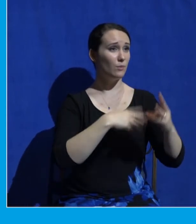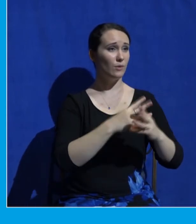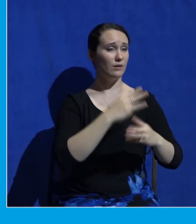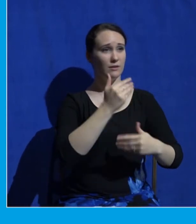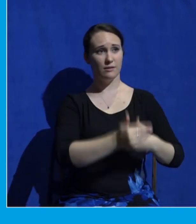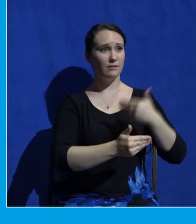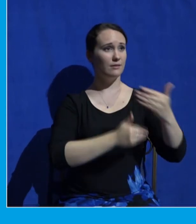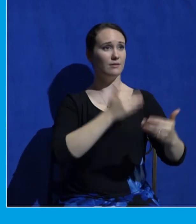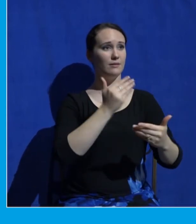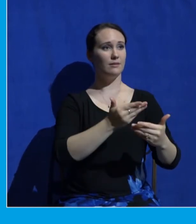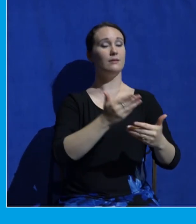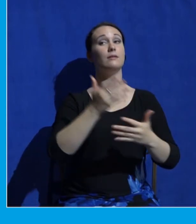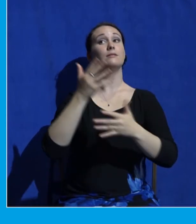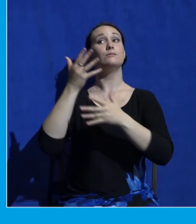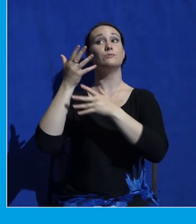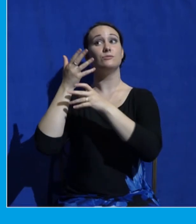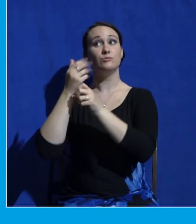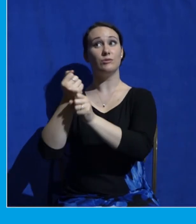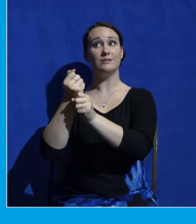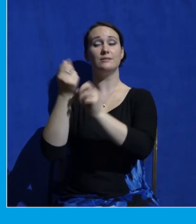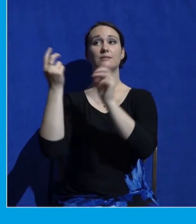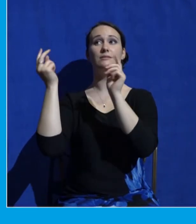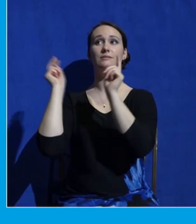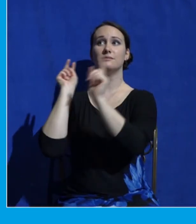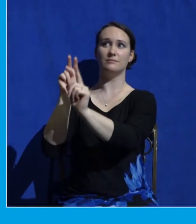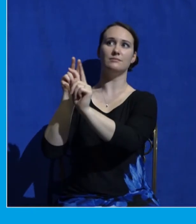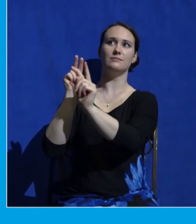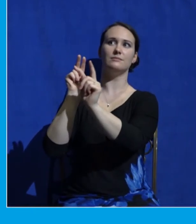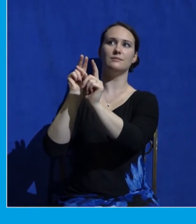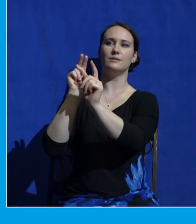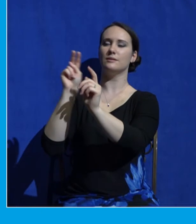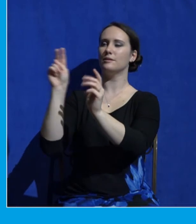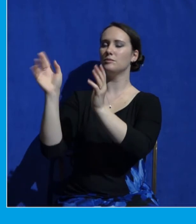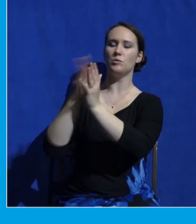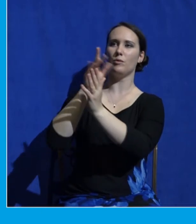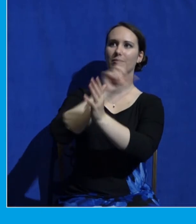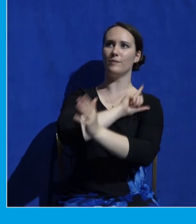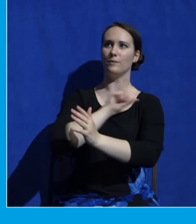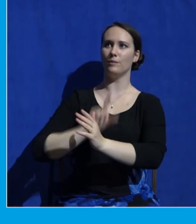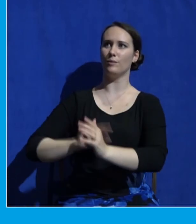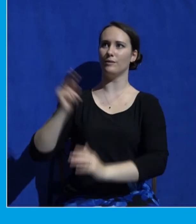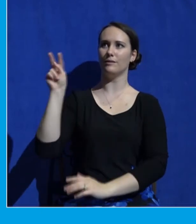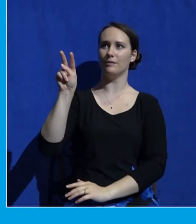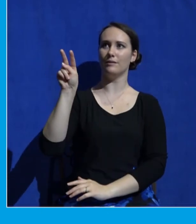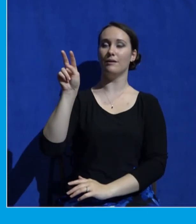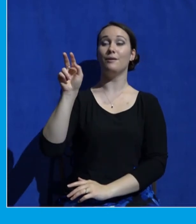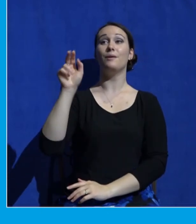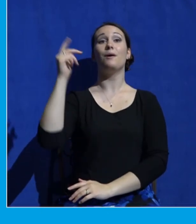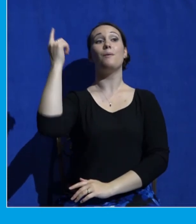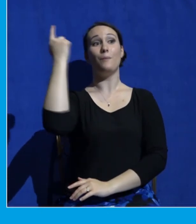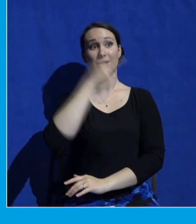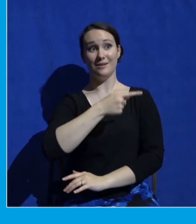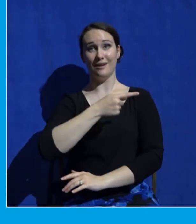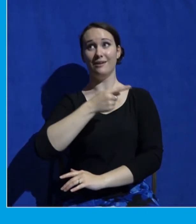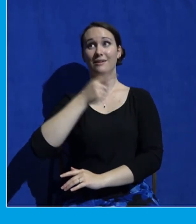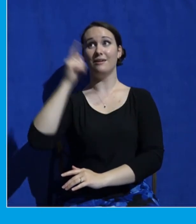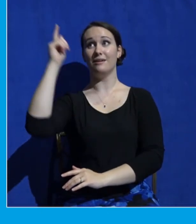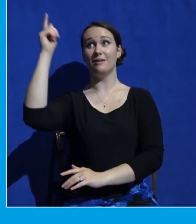who keep their eyes fixed on beholding the glory of the Lord one day it's going to happen one day